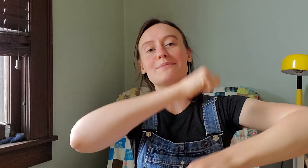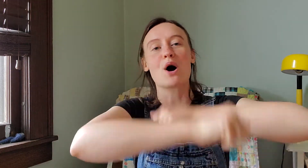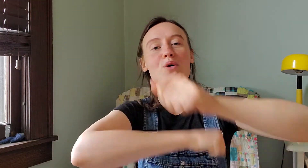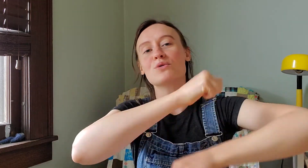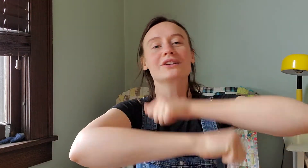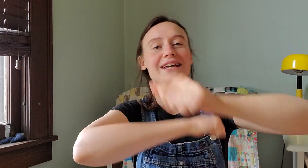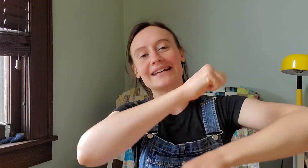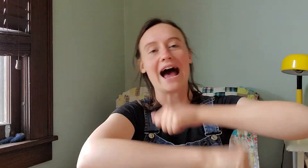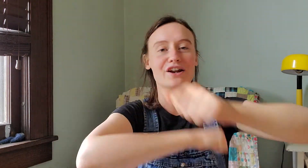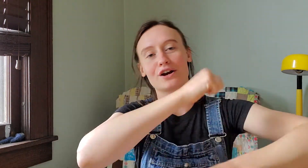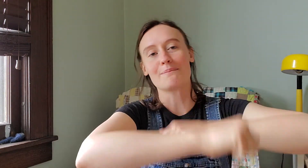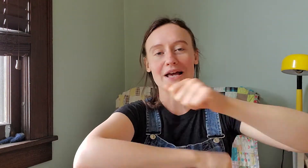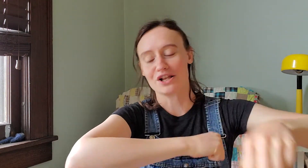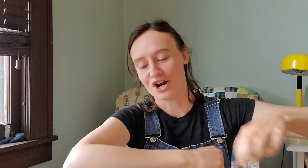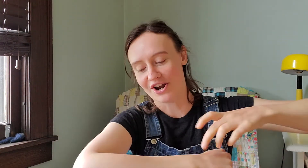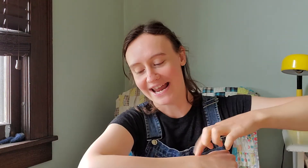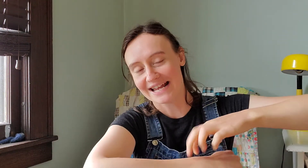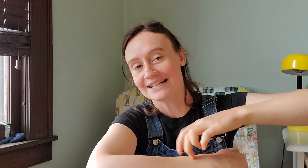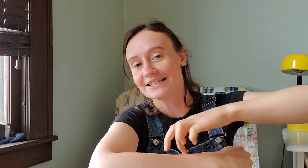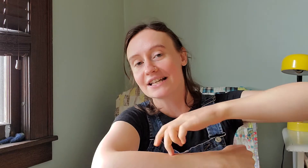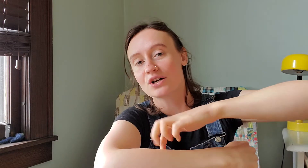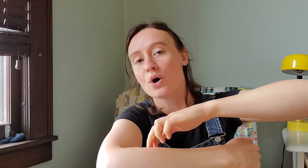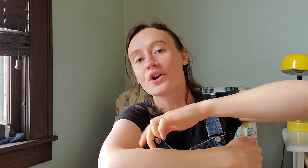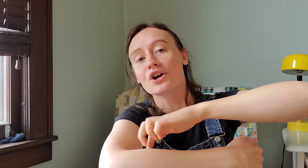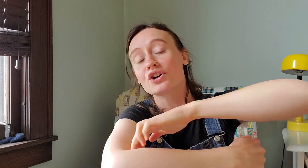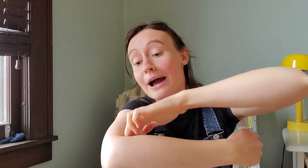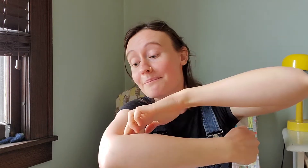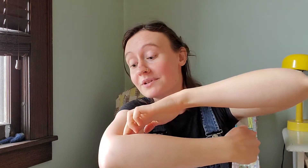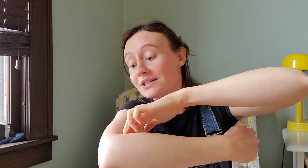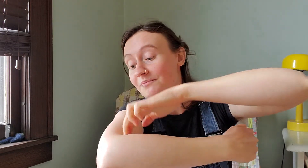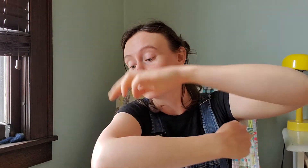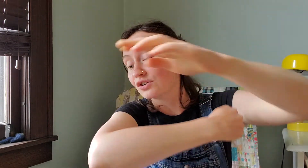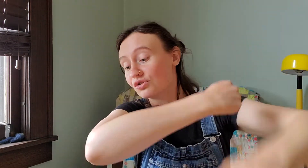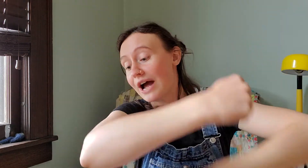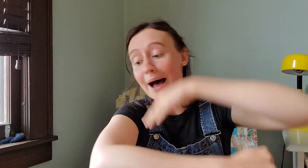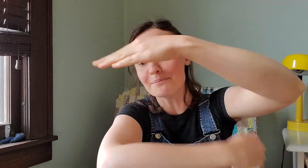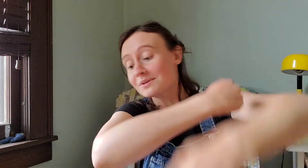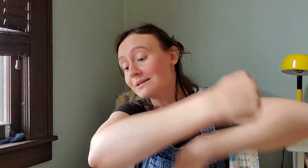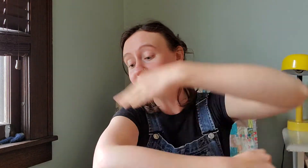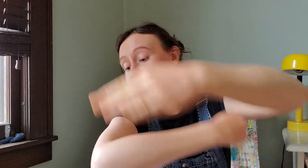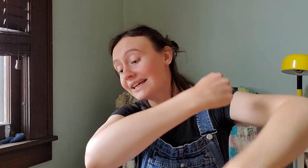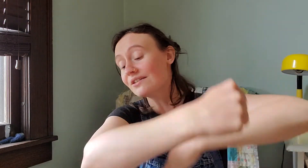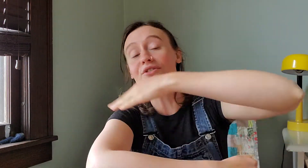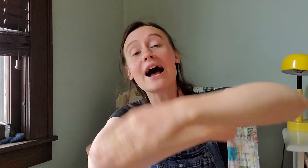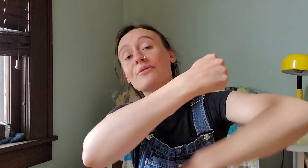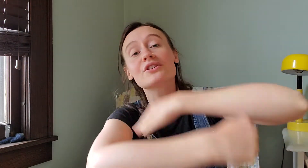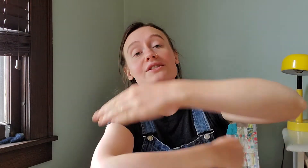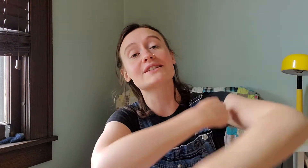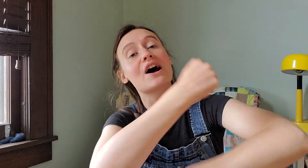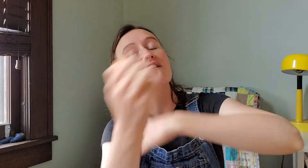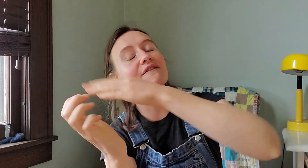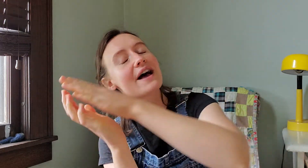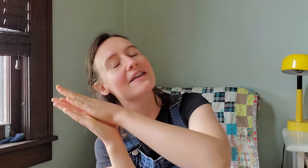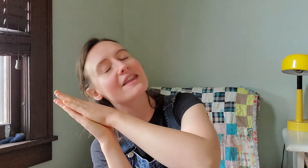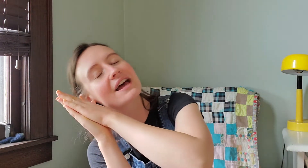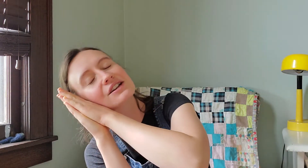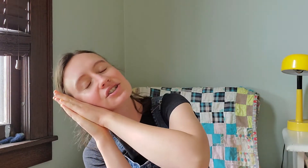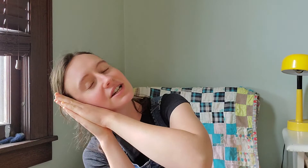-Poly Caterpillar into the corner crept, wrapped a blanket round herself and then she